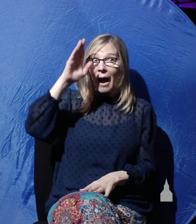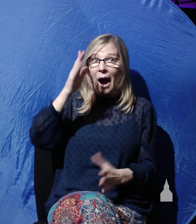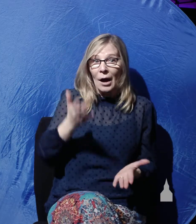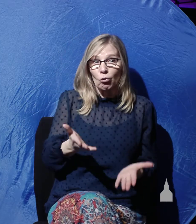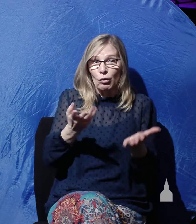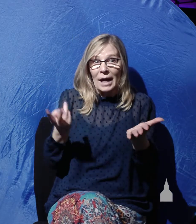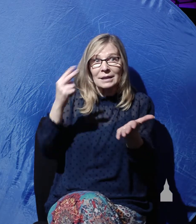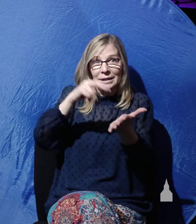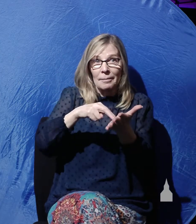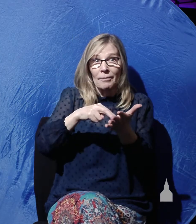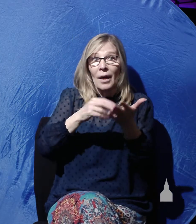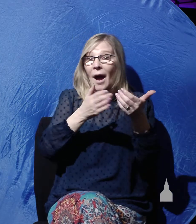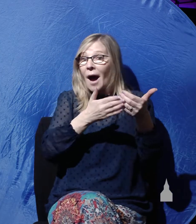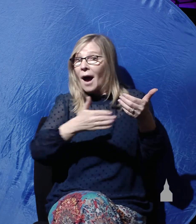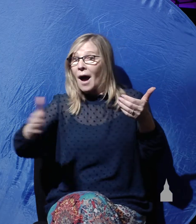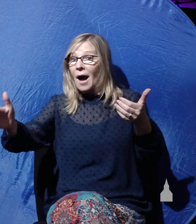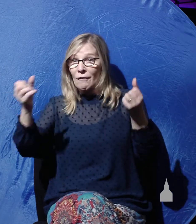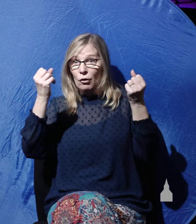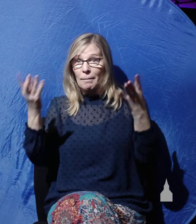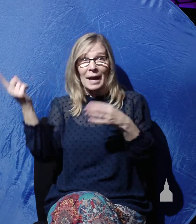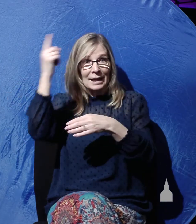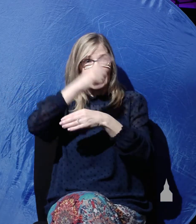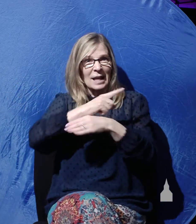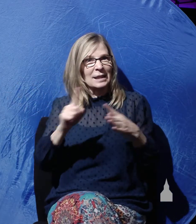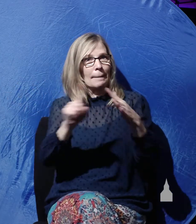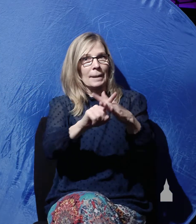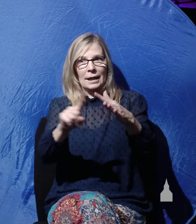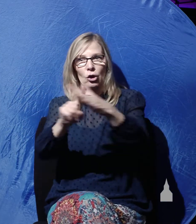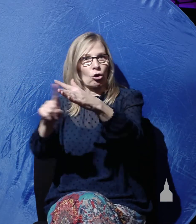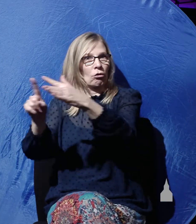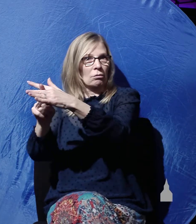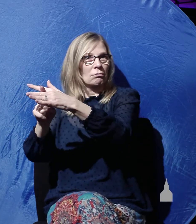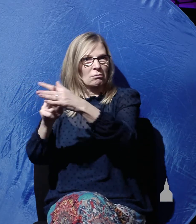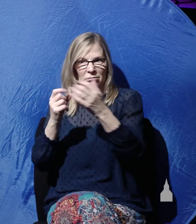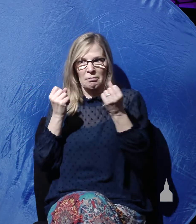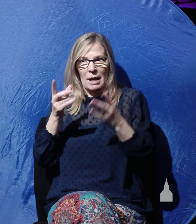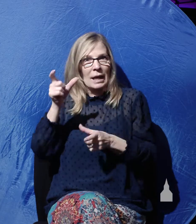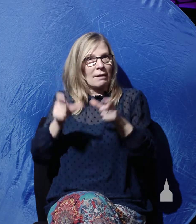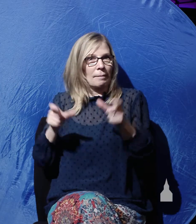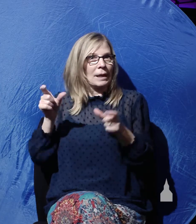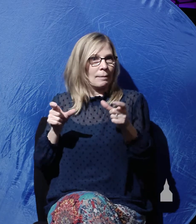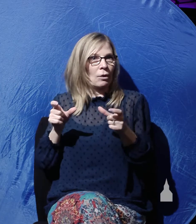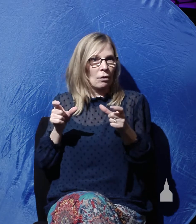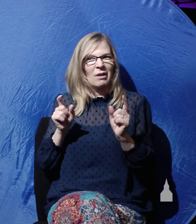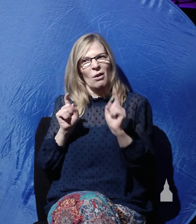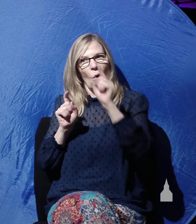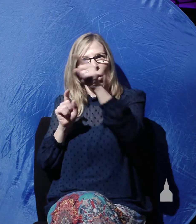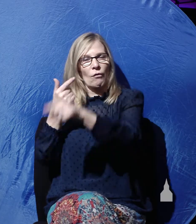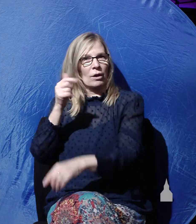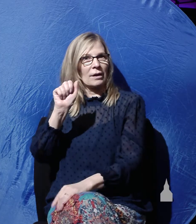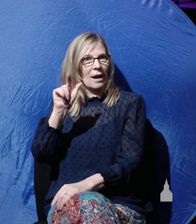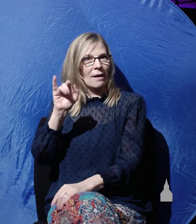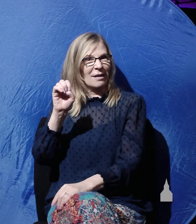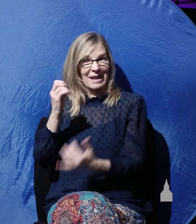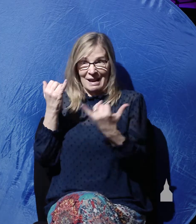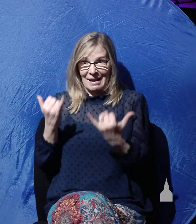appeared to those who came up with him from Galilee to Jerusalem, the very ones who are now his witnesses